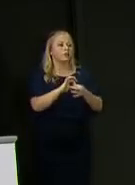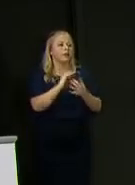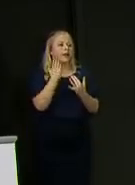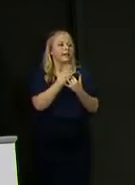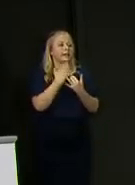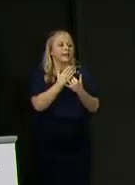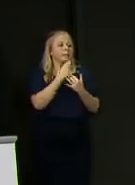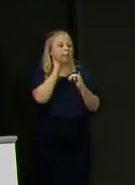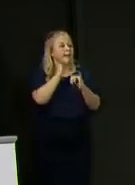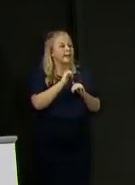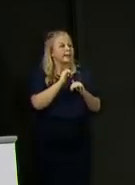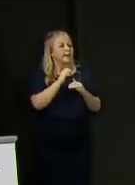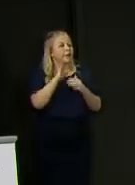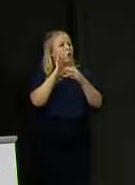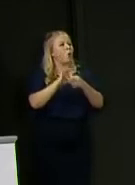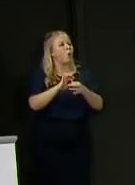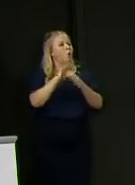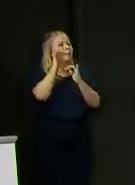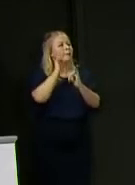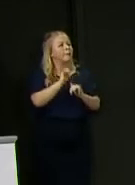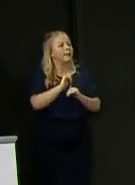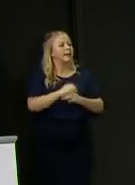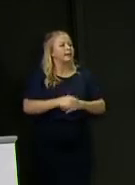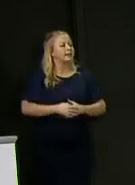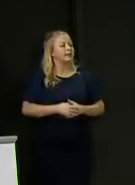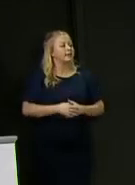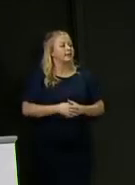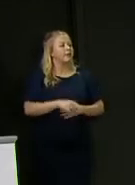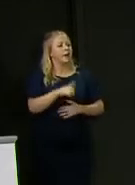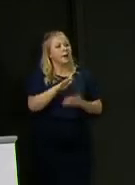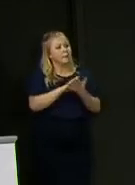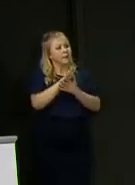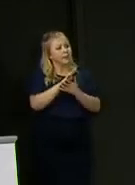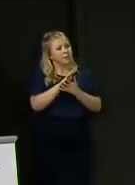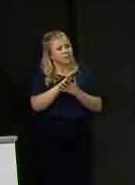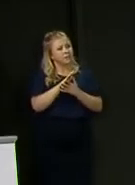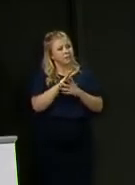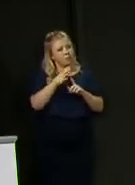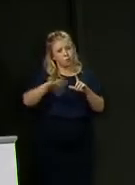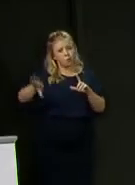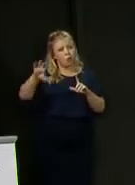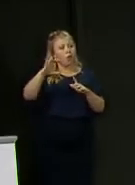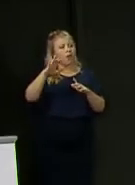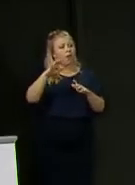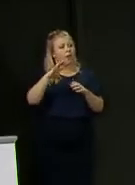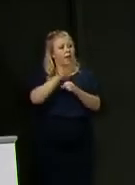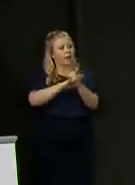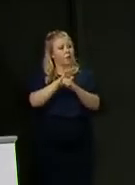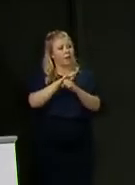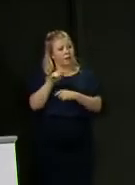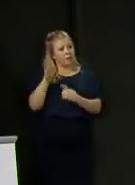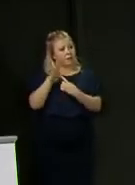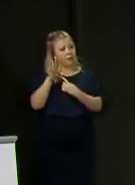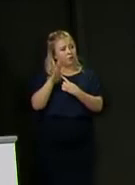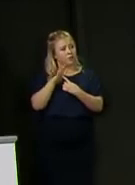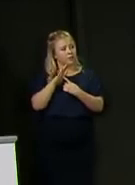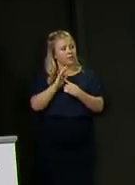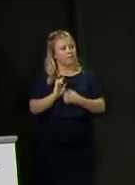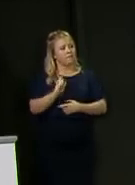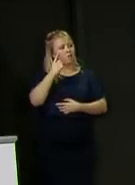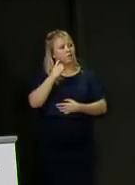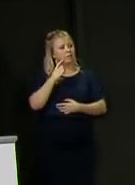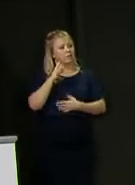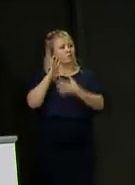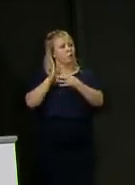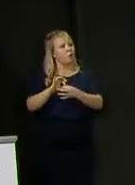testing and home testing? Would it be the case that remote and rural areas might be kind of a priority and first in line in